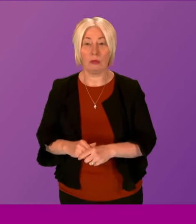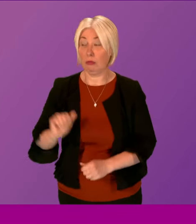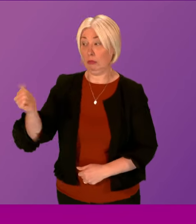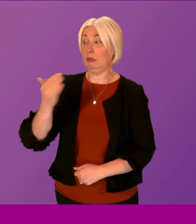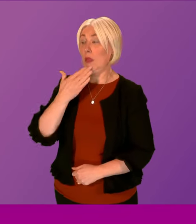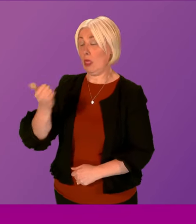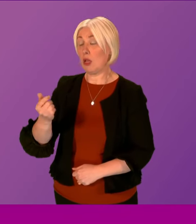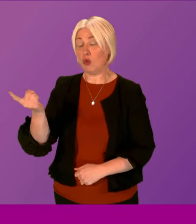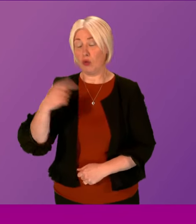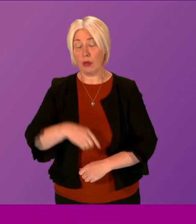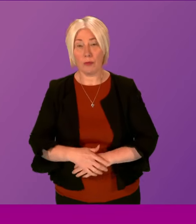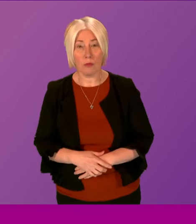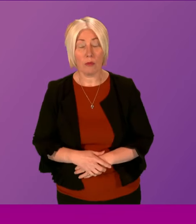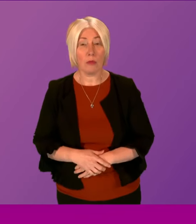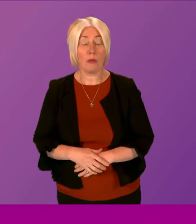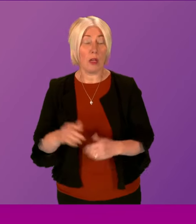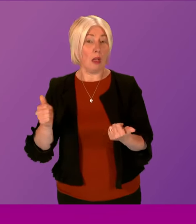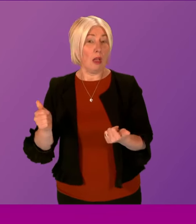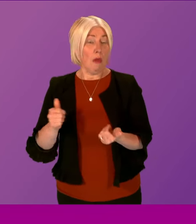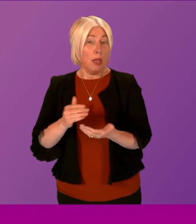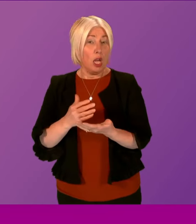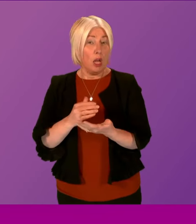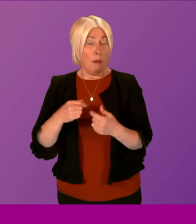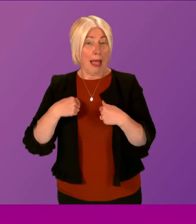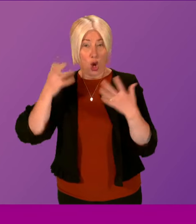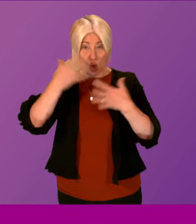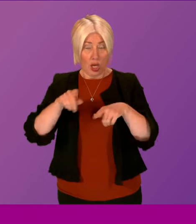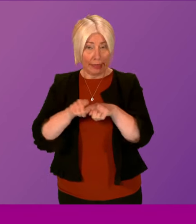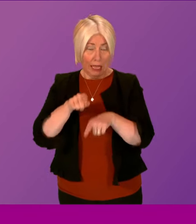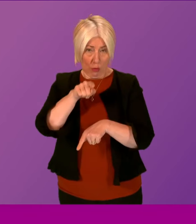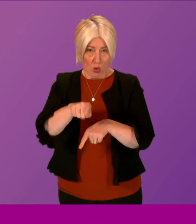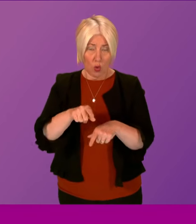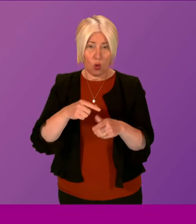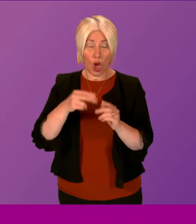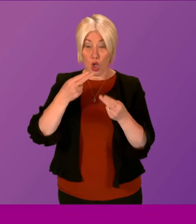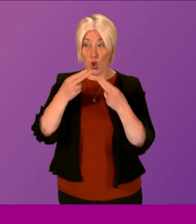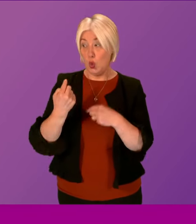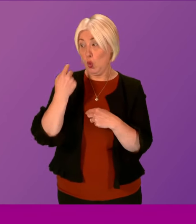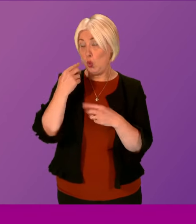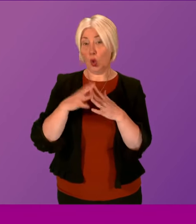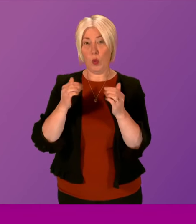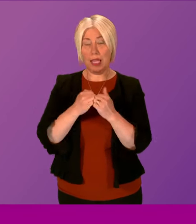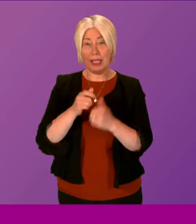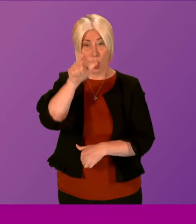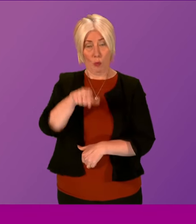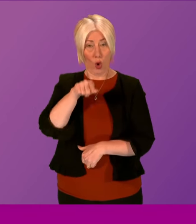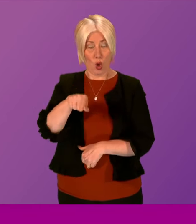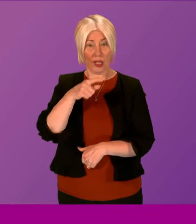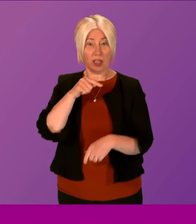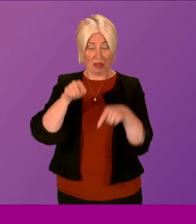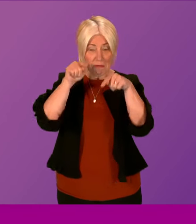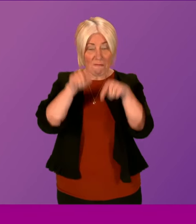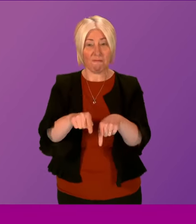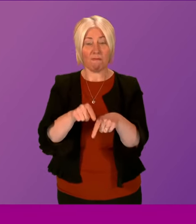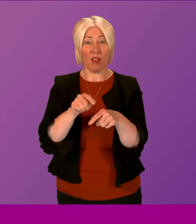First Minister for his response? He will share my concern about news reports at the weekend about an individual with convictions for